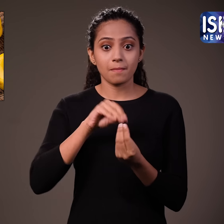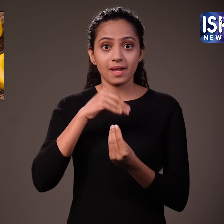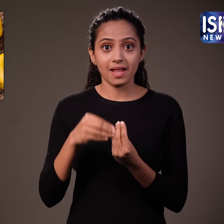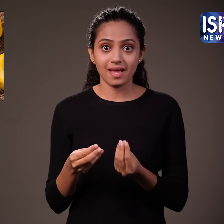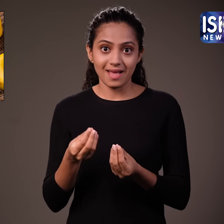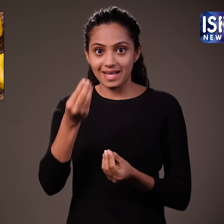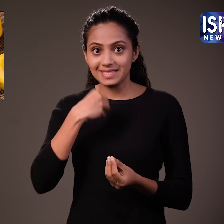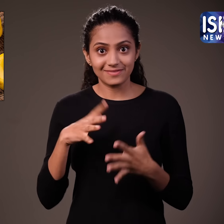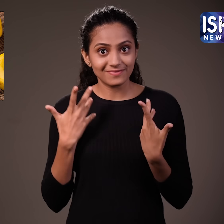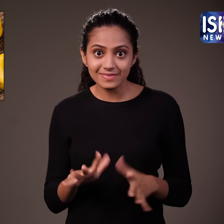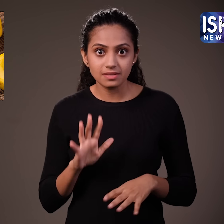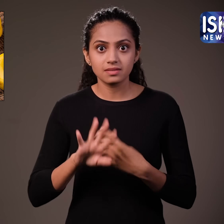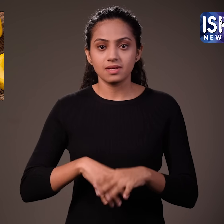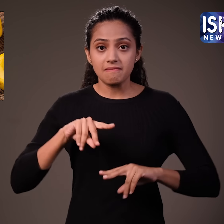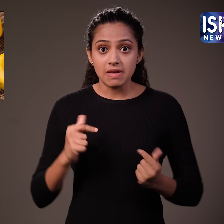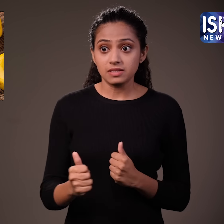bananas can cause many problems.